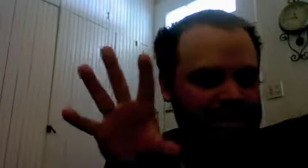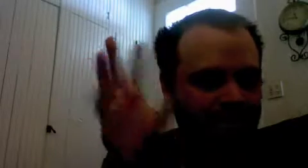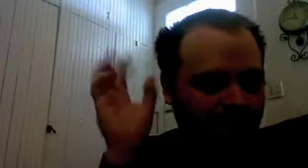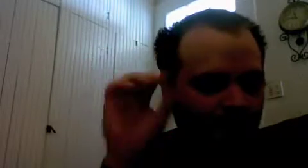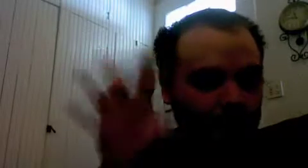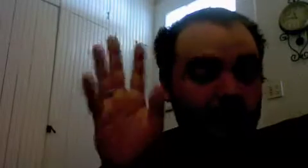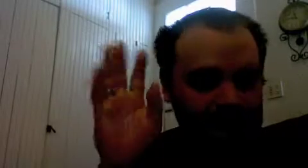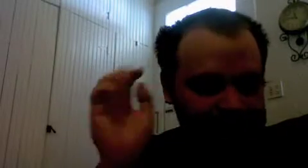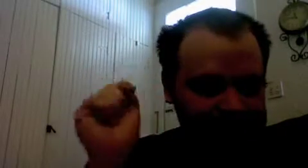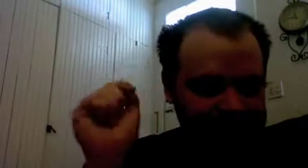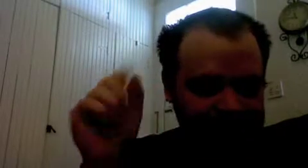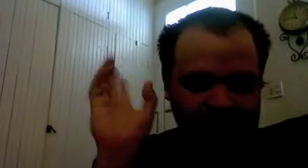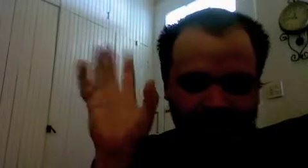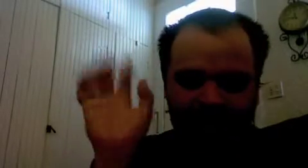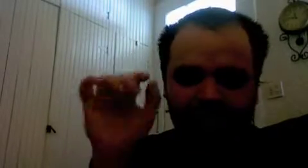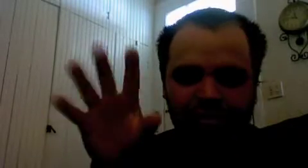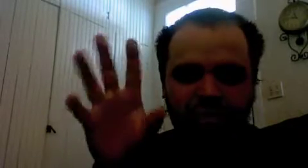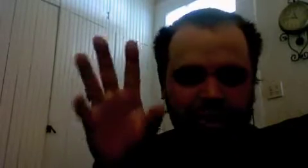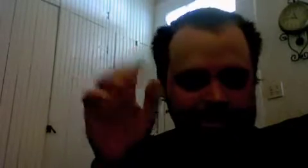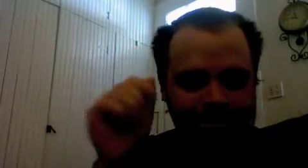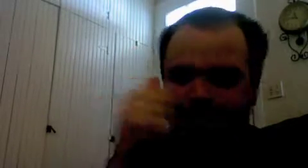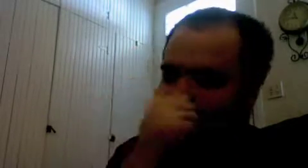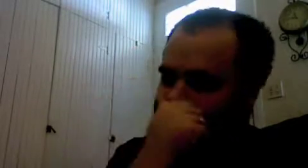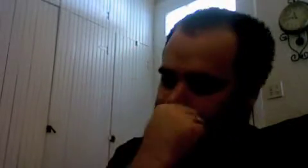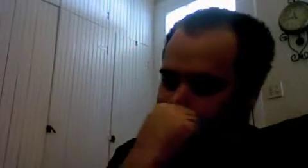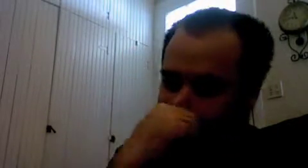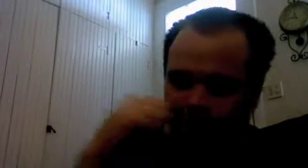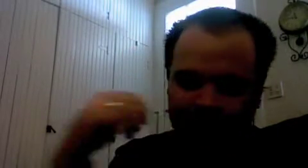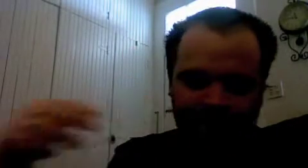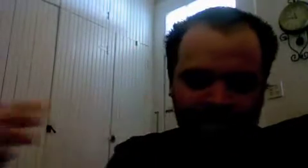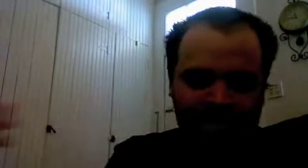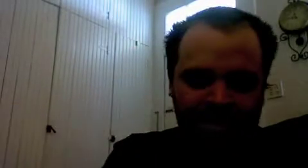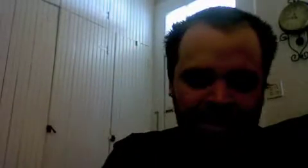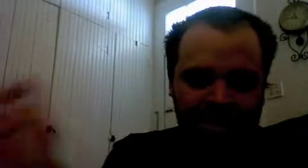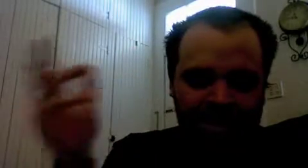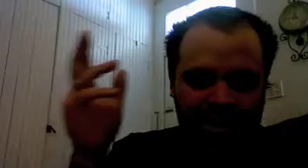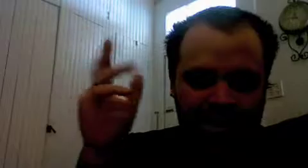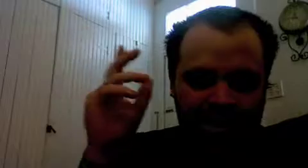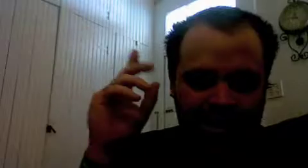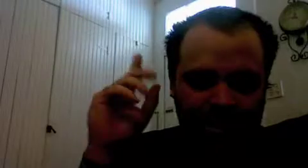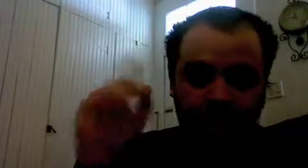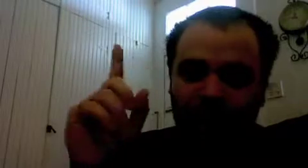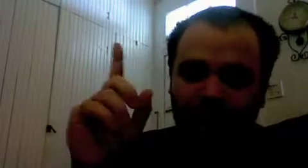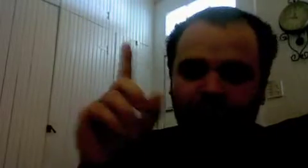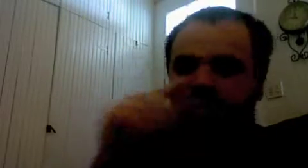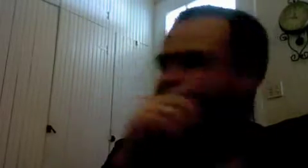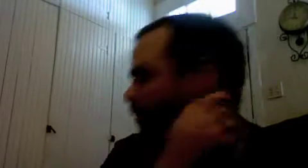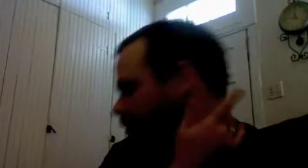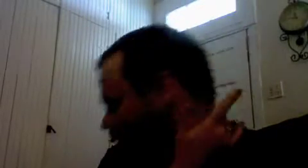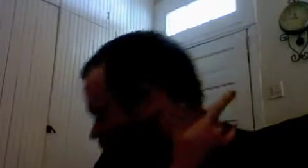mind in this in a certain way mind you I don't I don't know